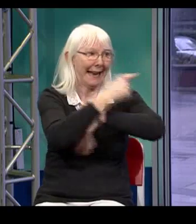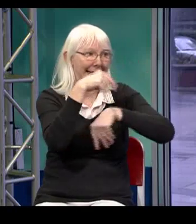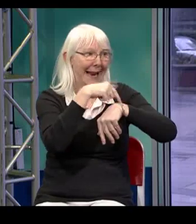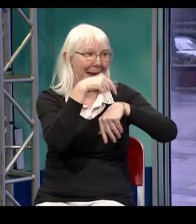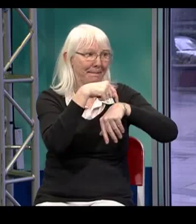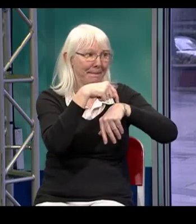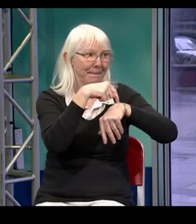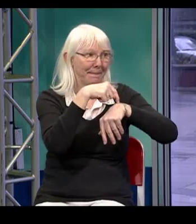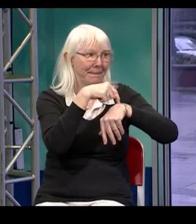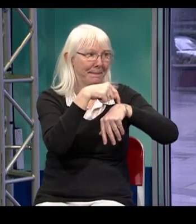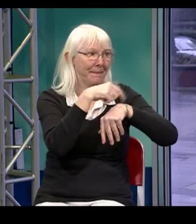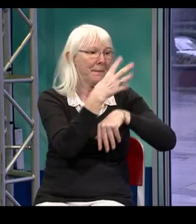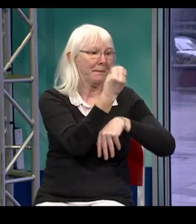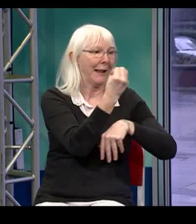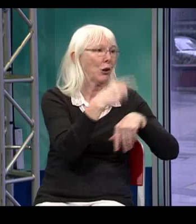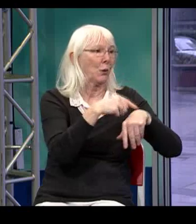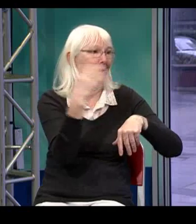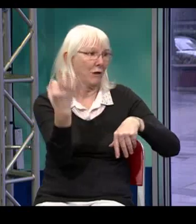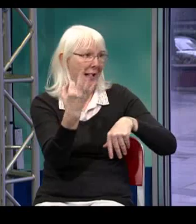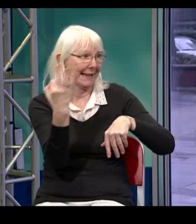the same day.